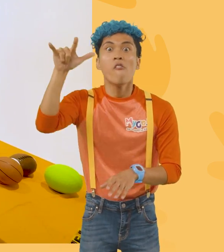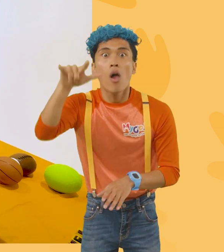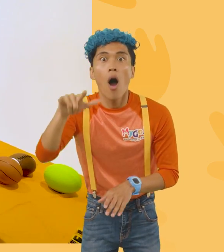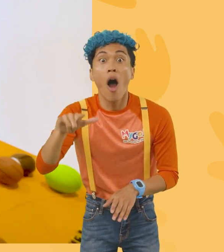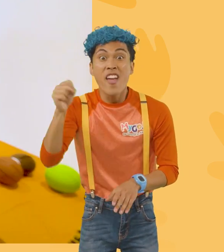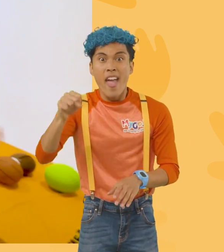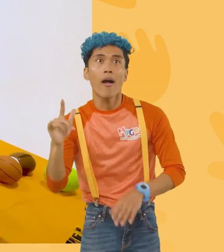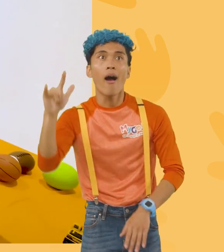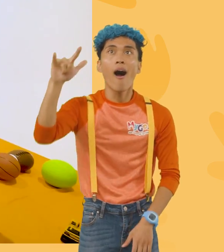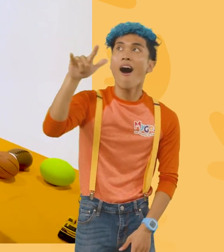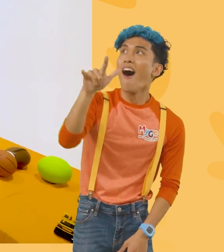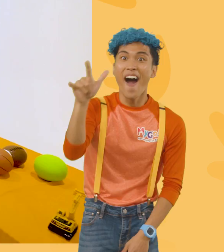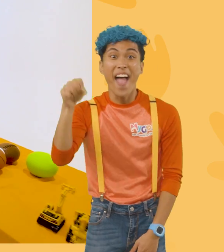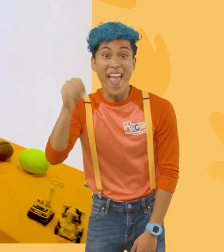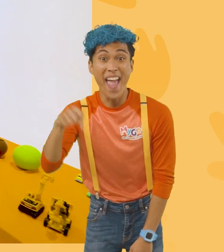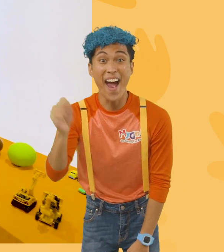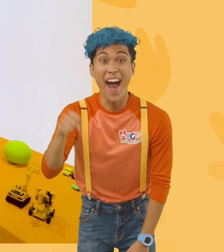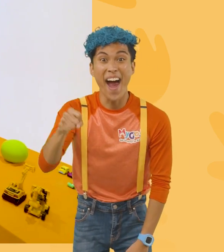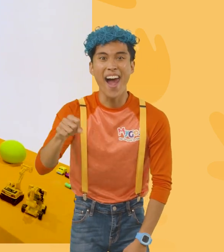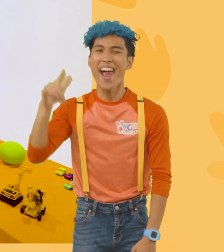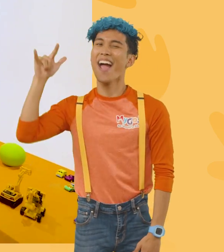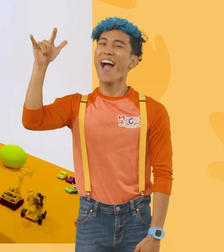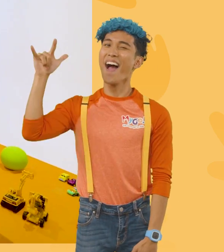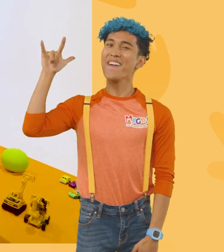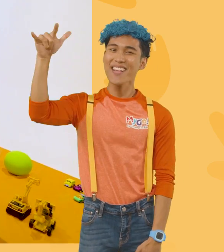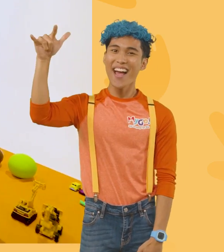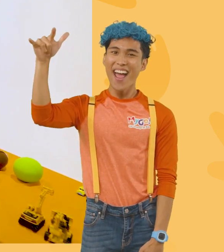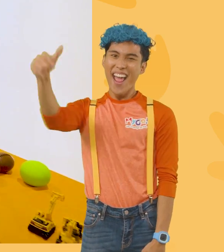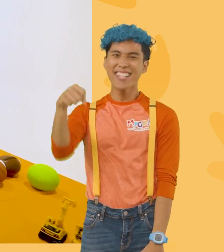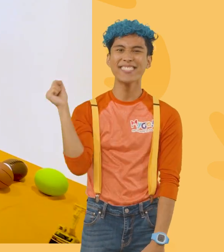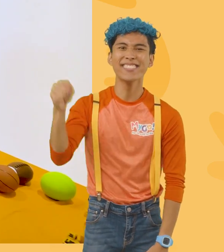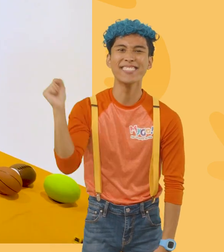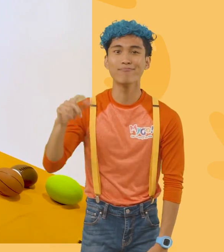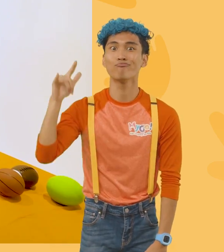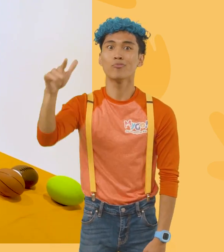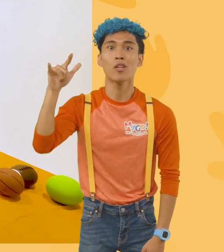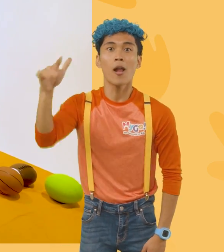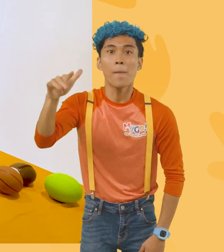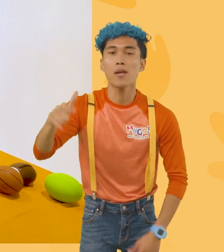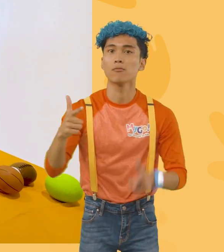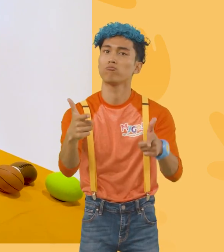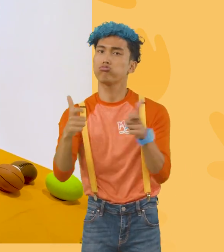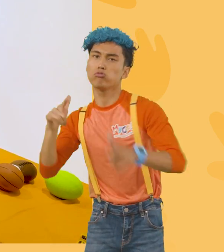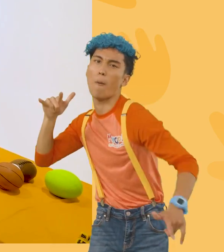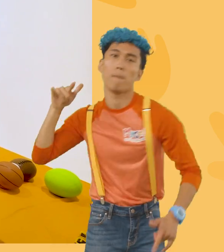the air. Yeah! Airplanes! Yeah, airplanes are really fast. And speaking of